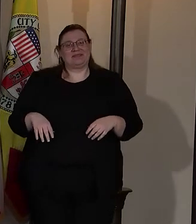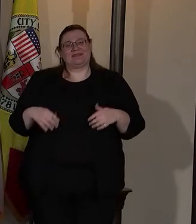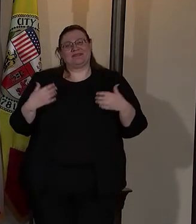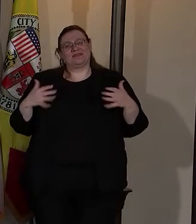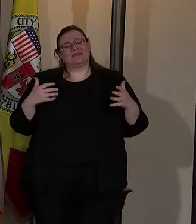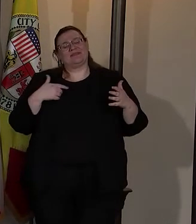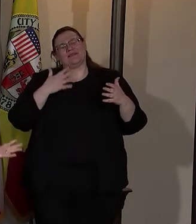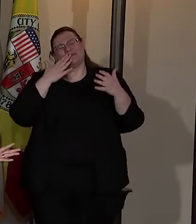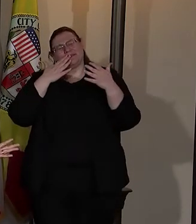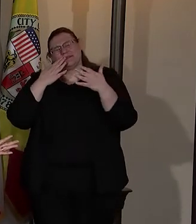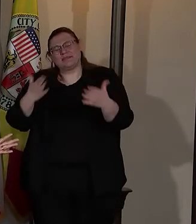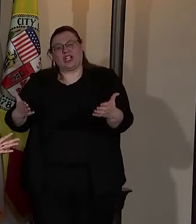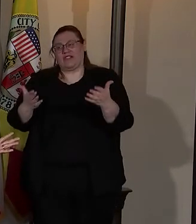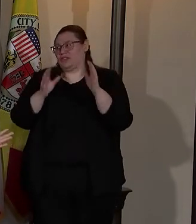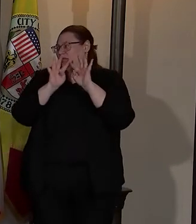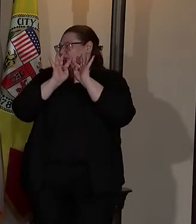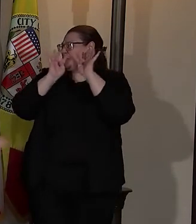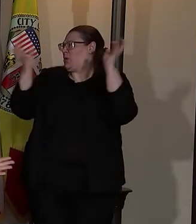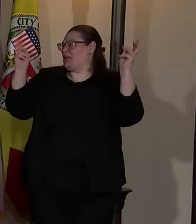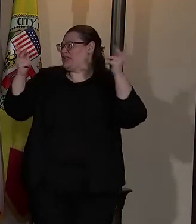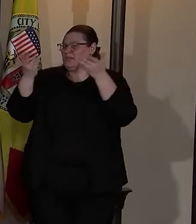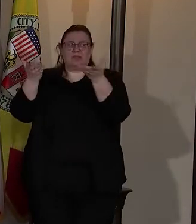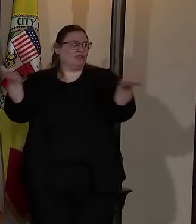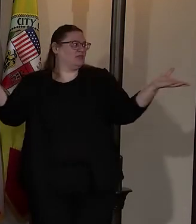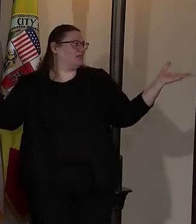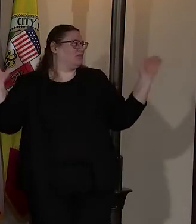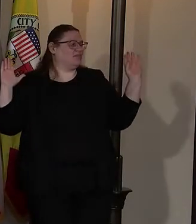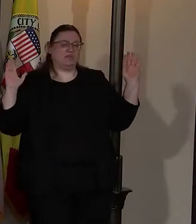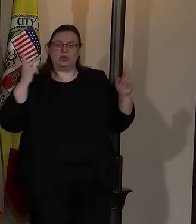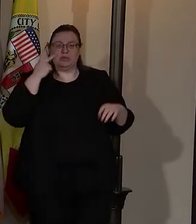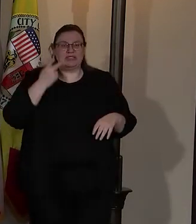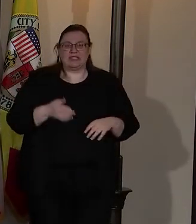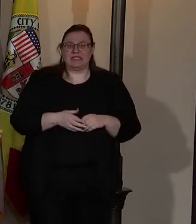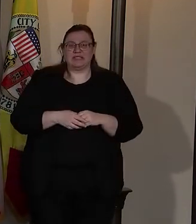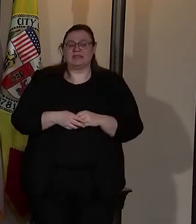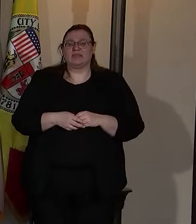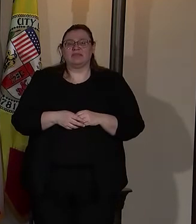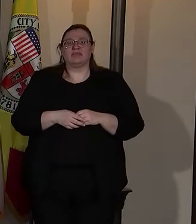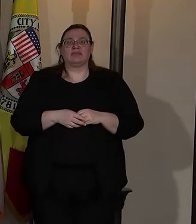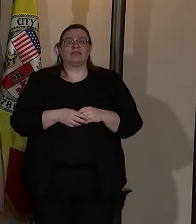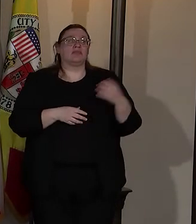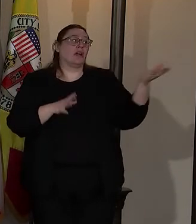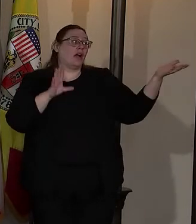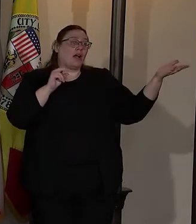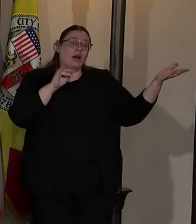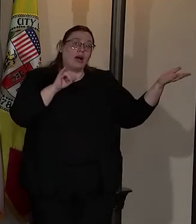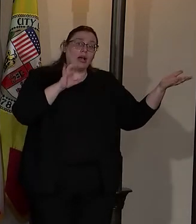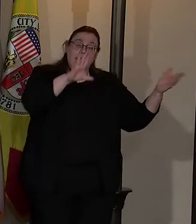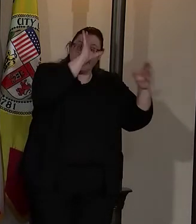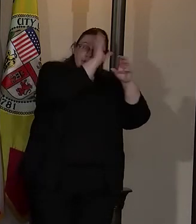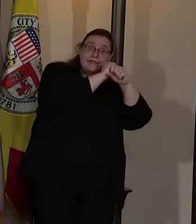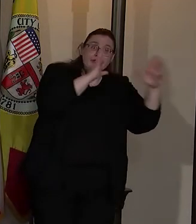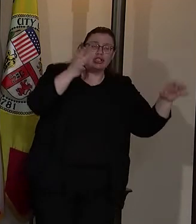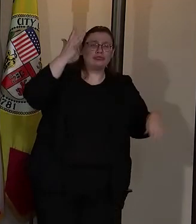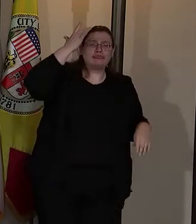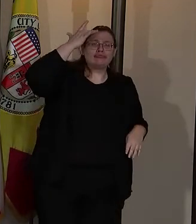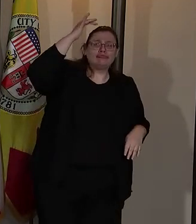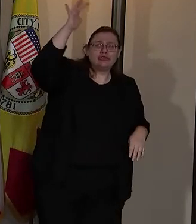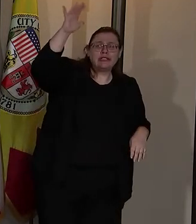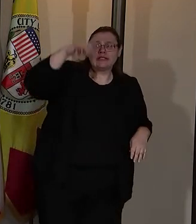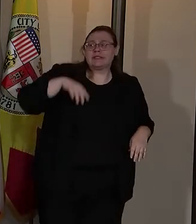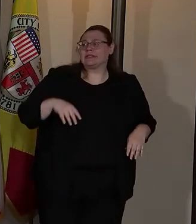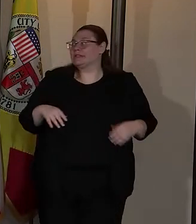grateful to all the people you see standing before you. Connie, for her vision and her brilliance.